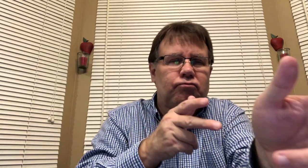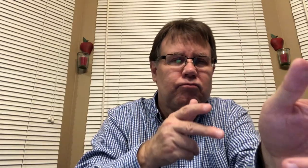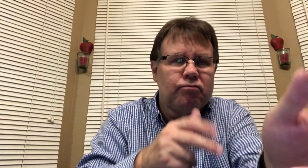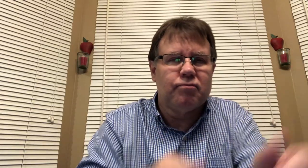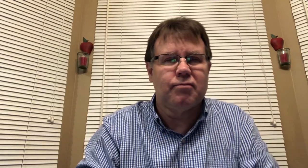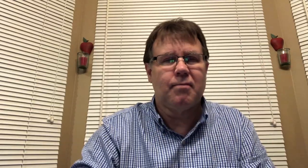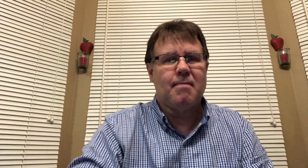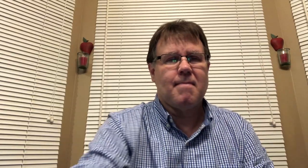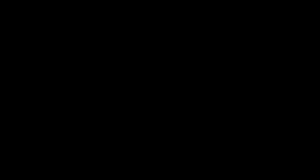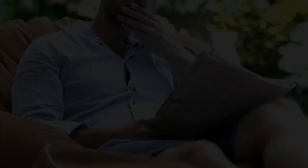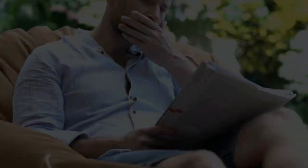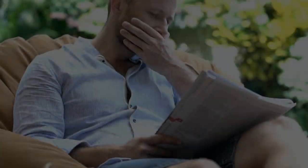another car along.